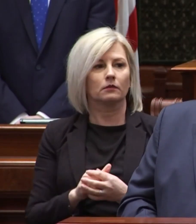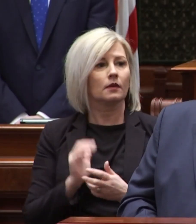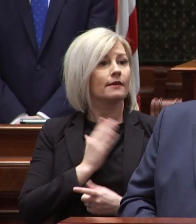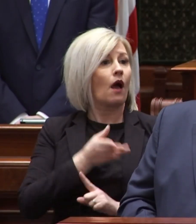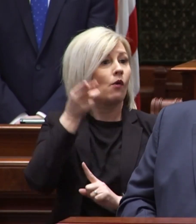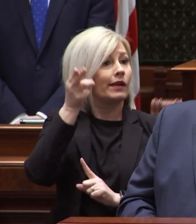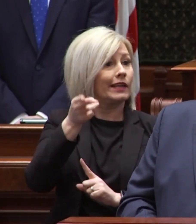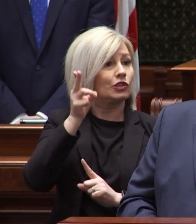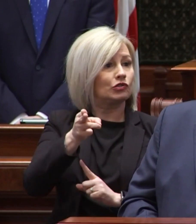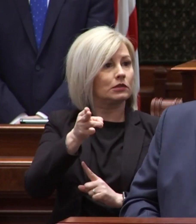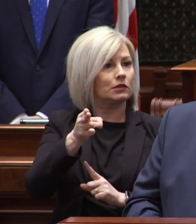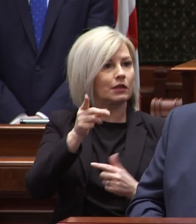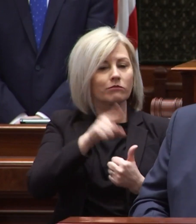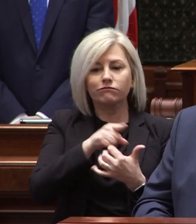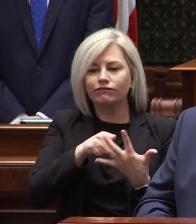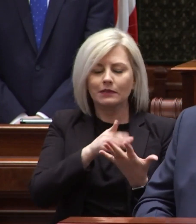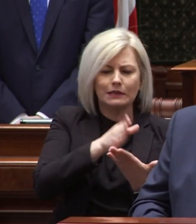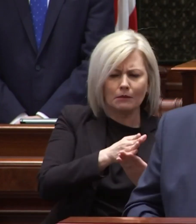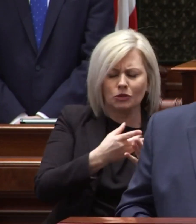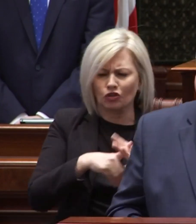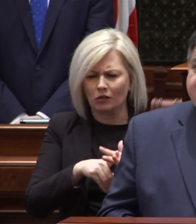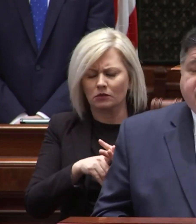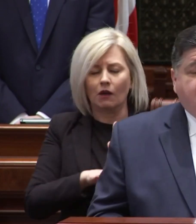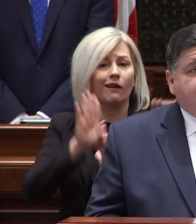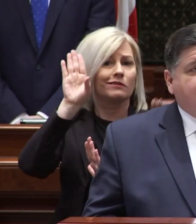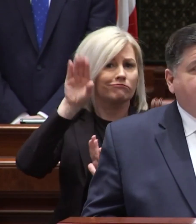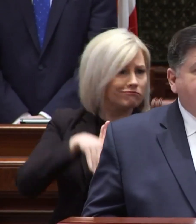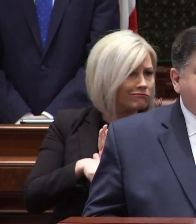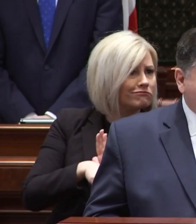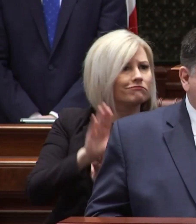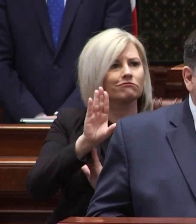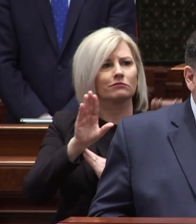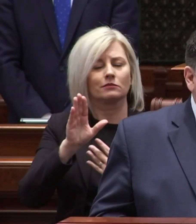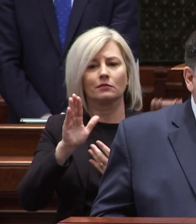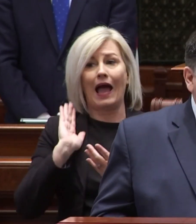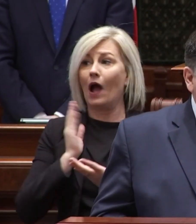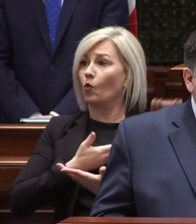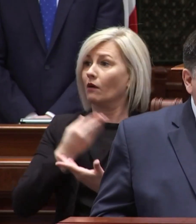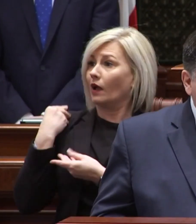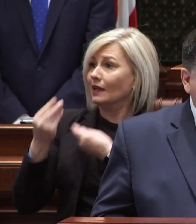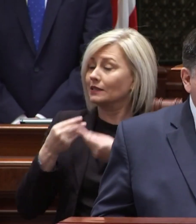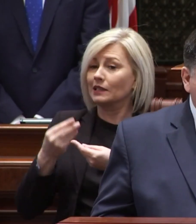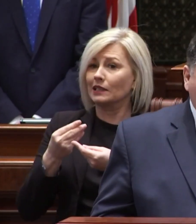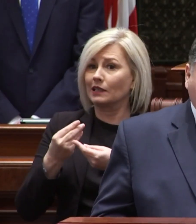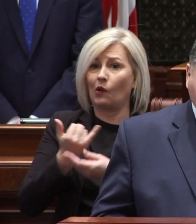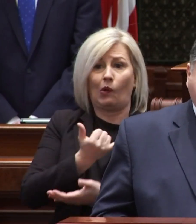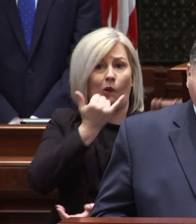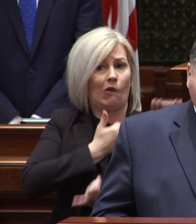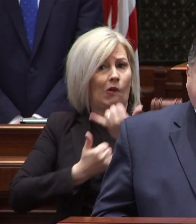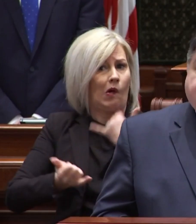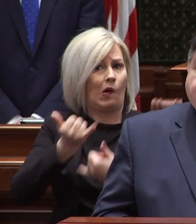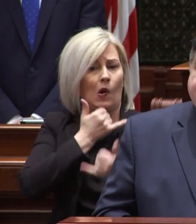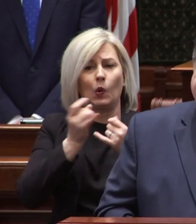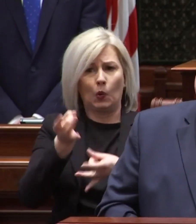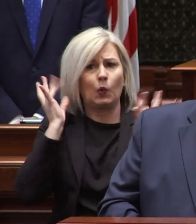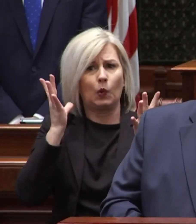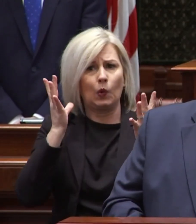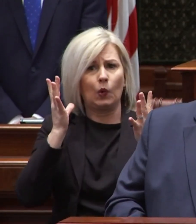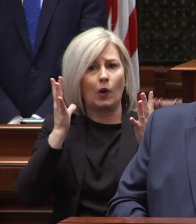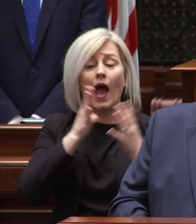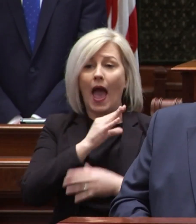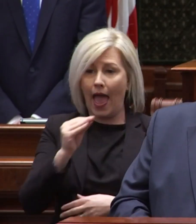history is a series of stops and starts of ups and downs of our ancestors getting it tragically wrong and